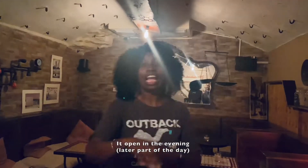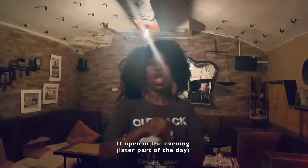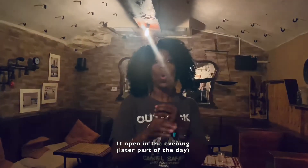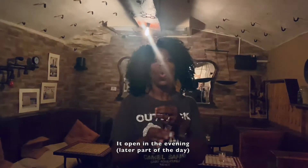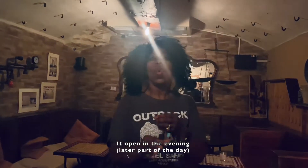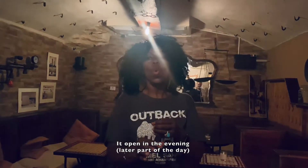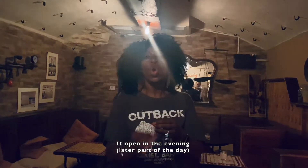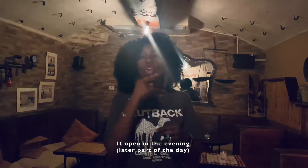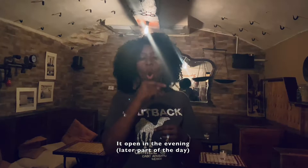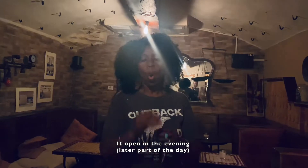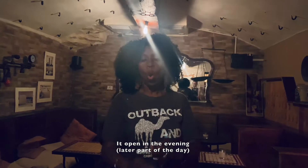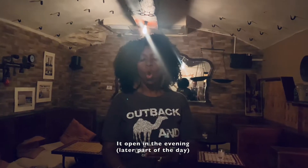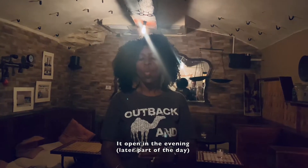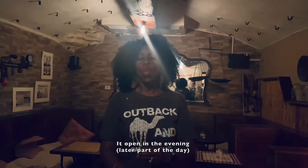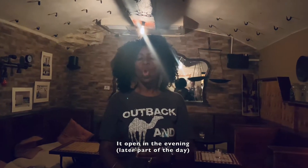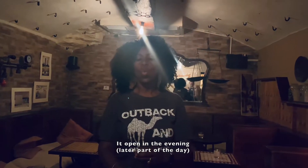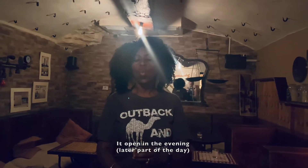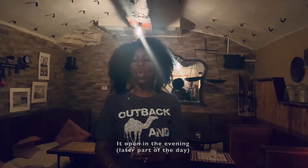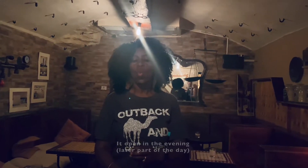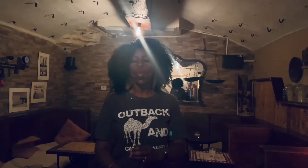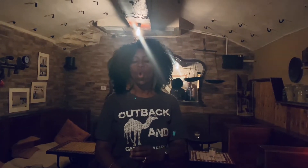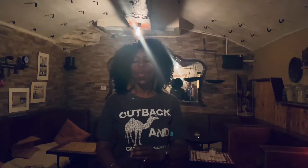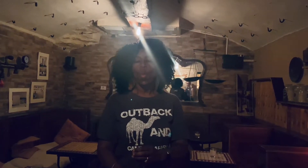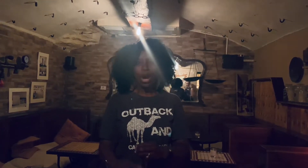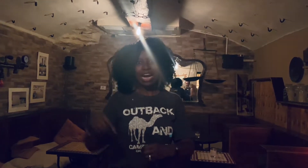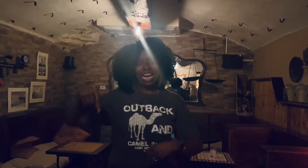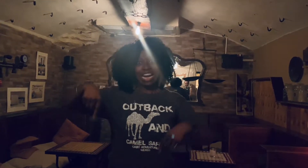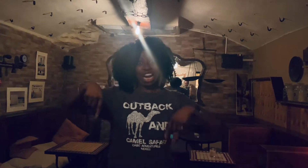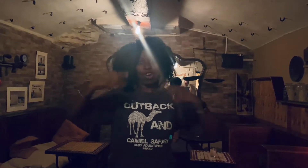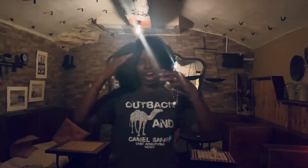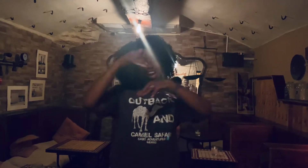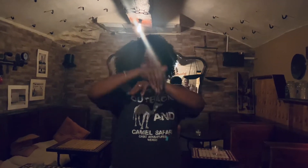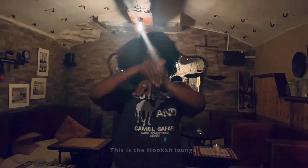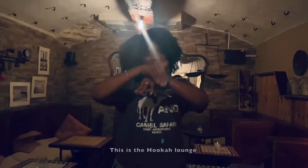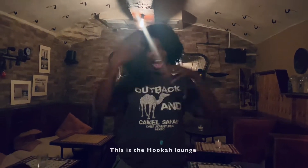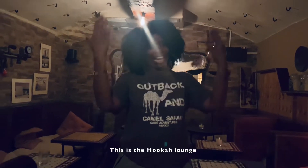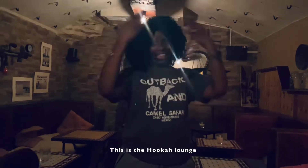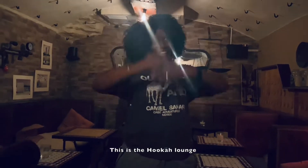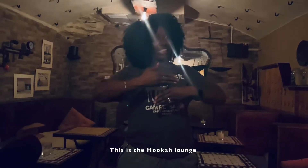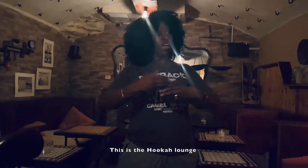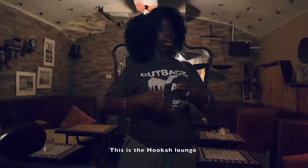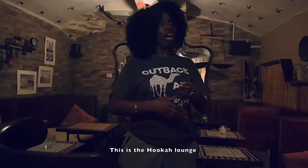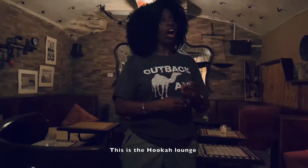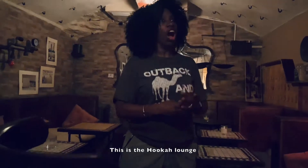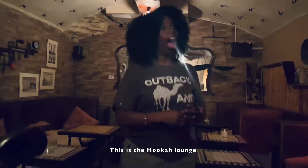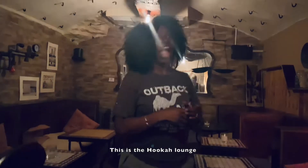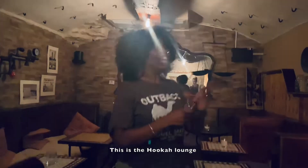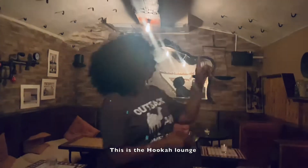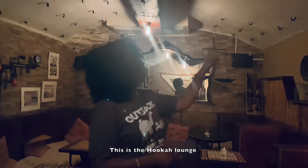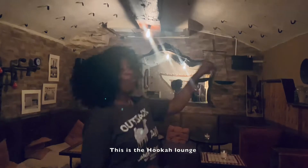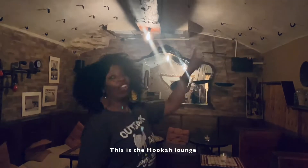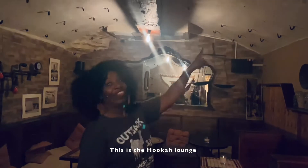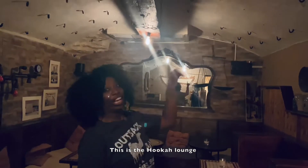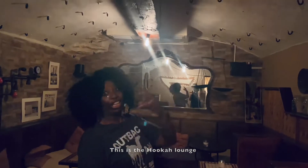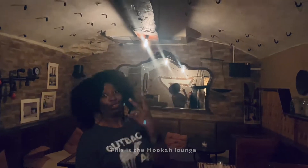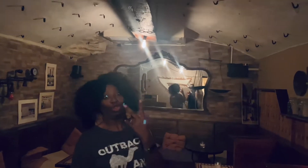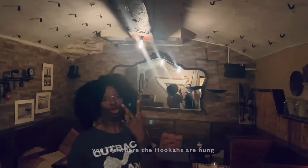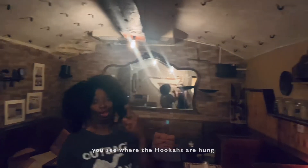normally it opens in the evening and yes this is the hookah lounge and you can see where the hookah's normally hung up